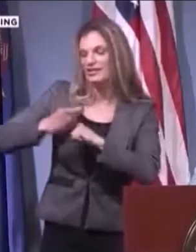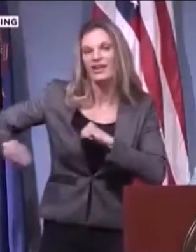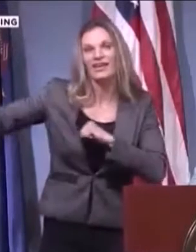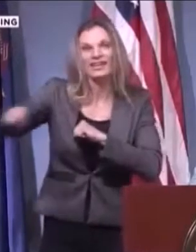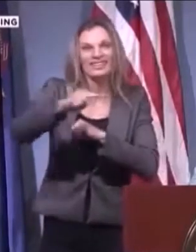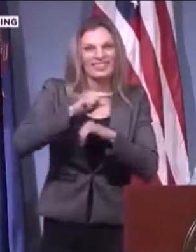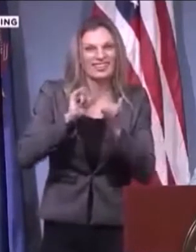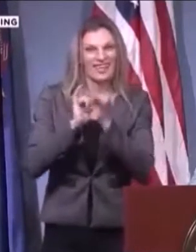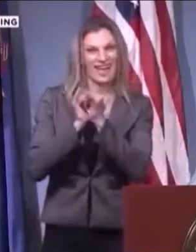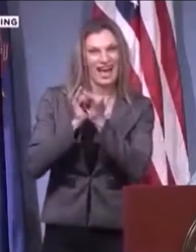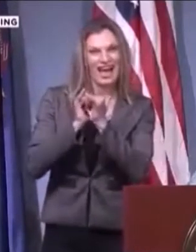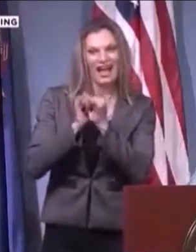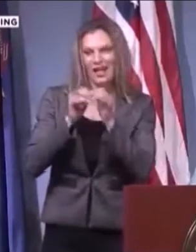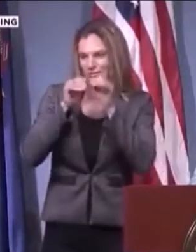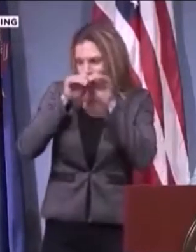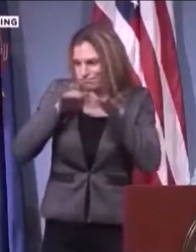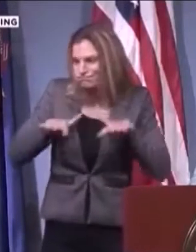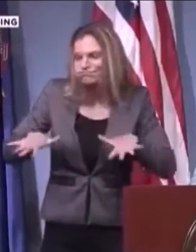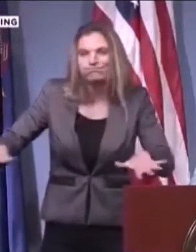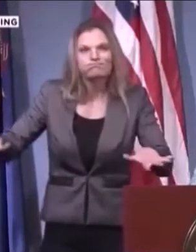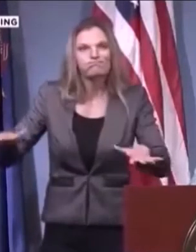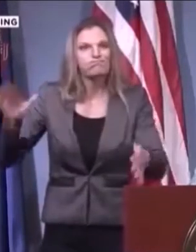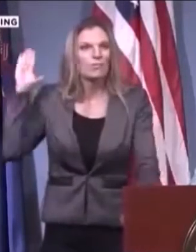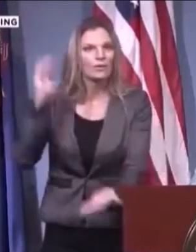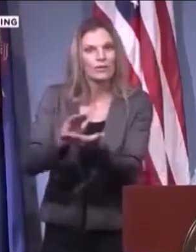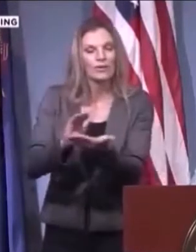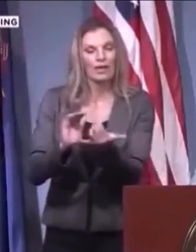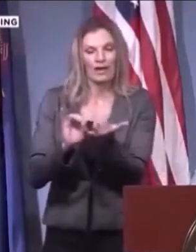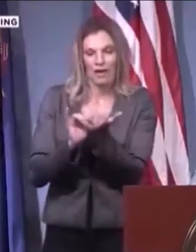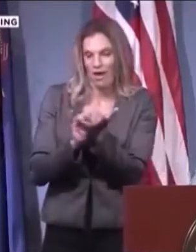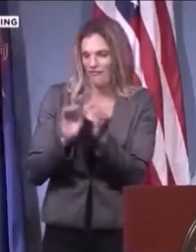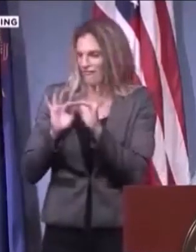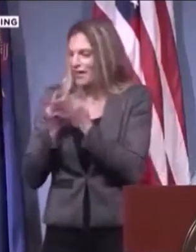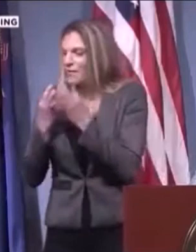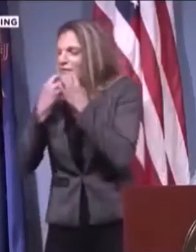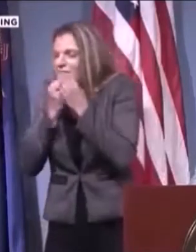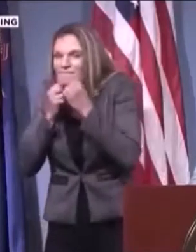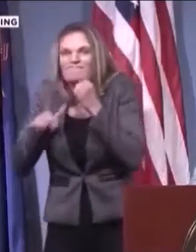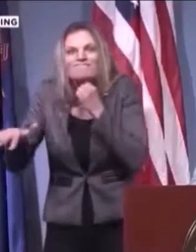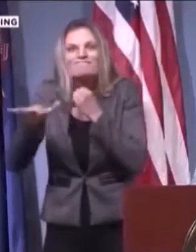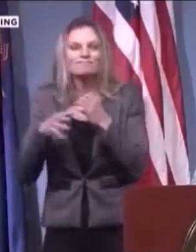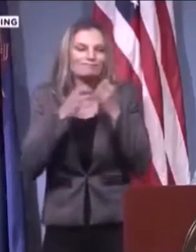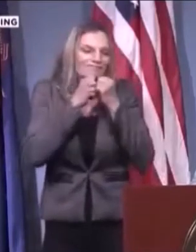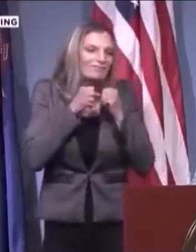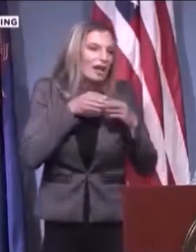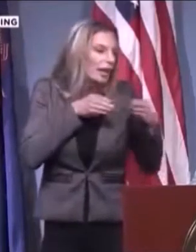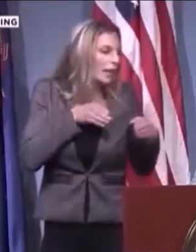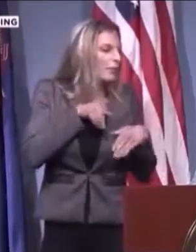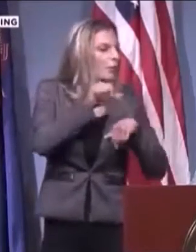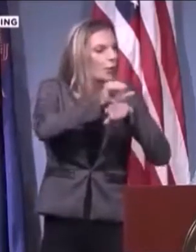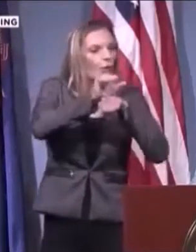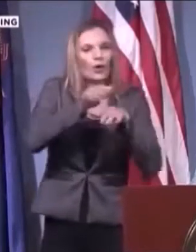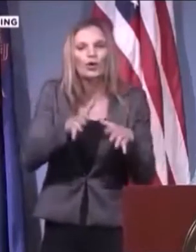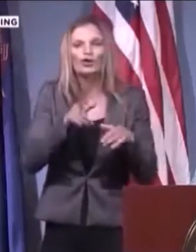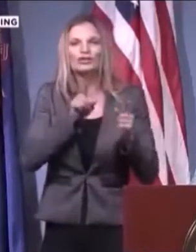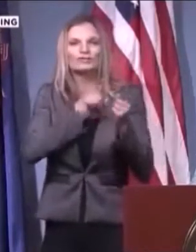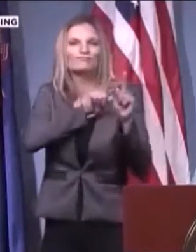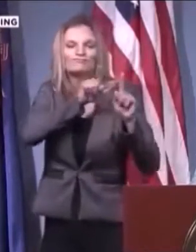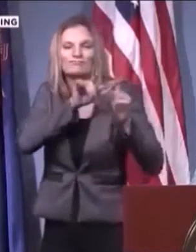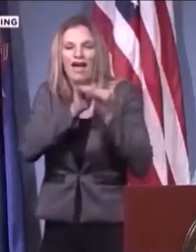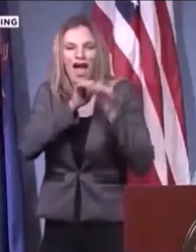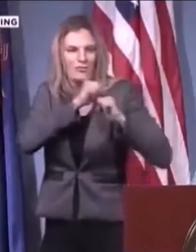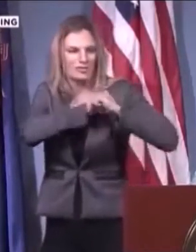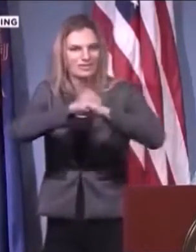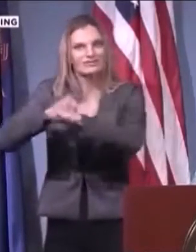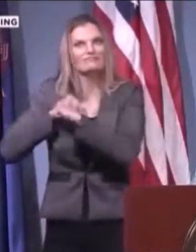mask. More or less, she's asking the people in Michigan to do her dirty work for her. She said she's not going to make it a finer misdemeanor yet, but